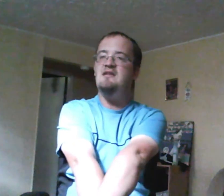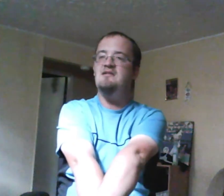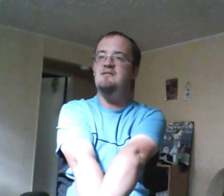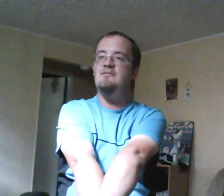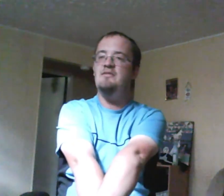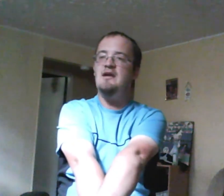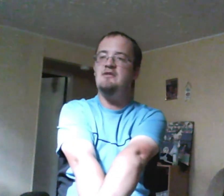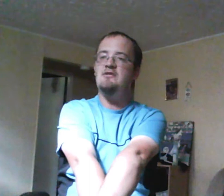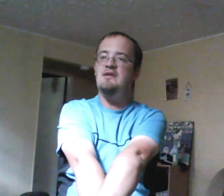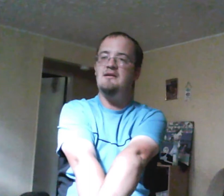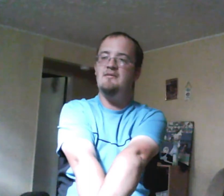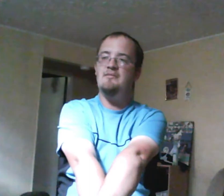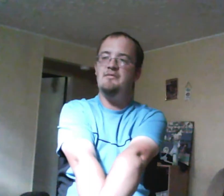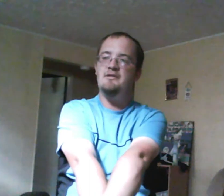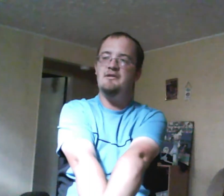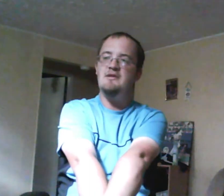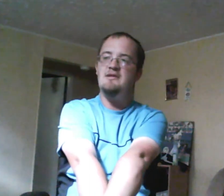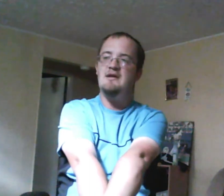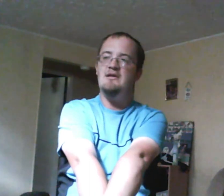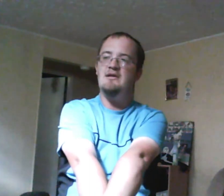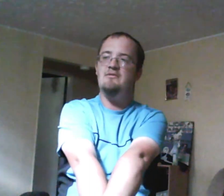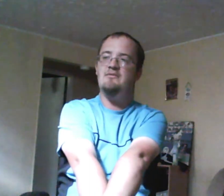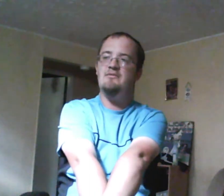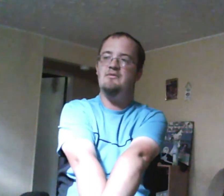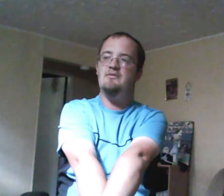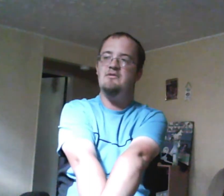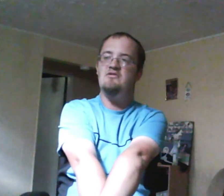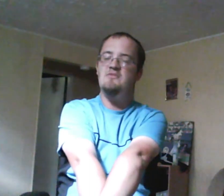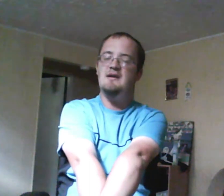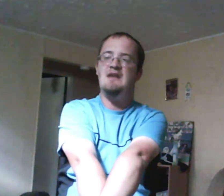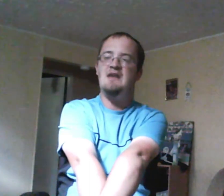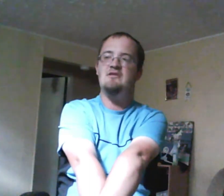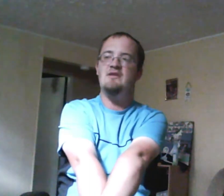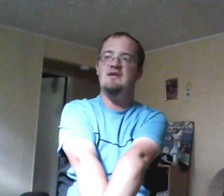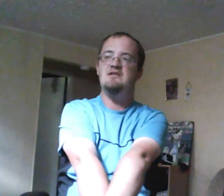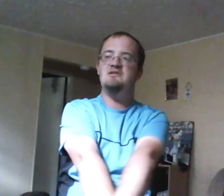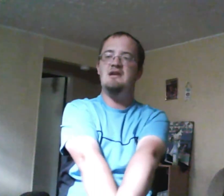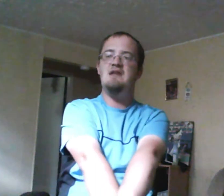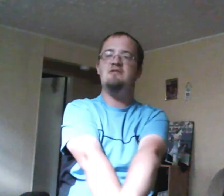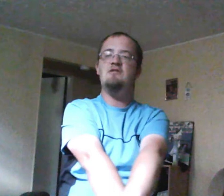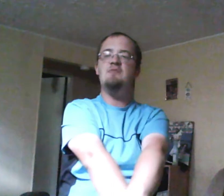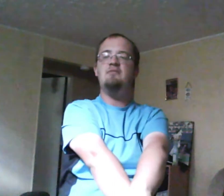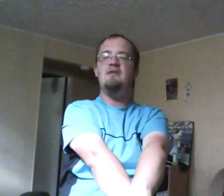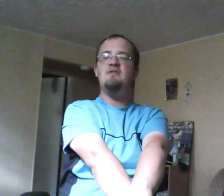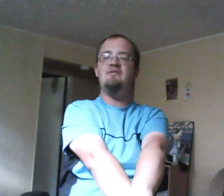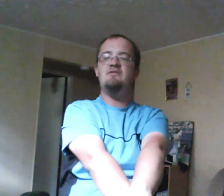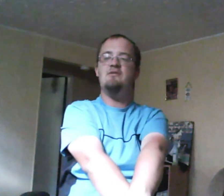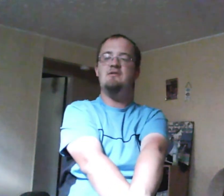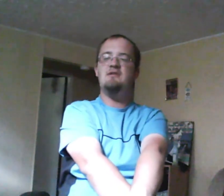angrily, saying that, you know, Zoe's just being an actress and all that. And Zoe's mom lives off of Zoe's income